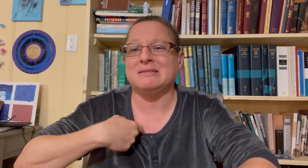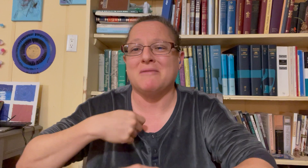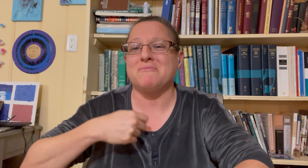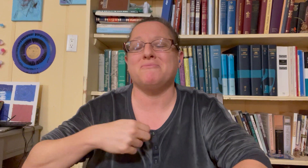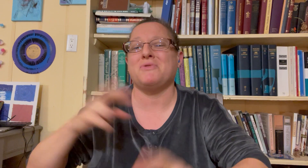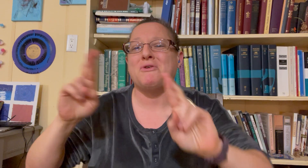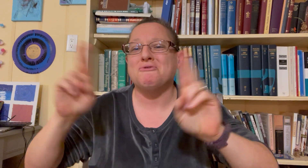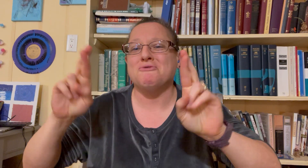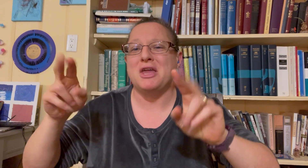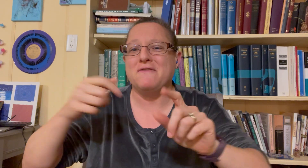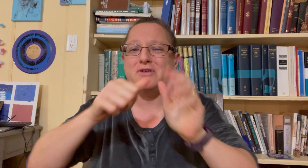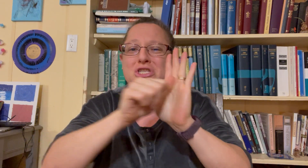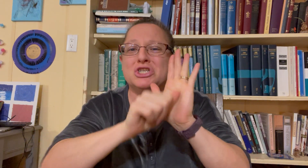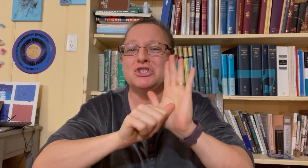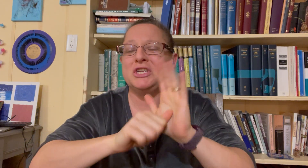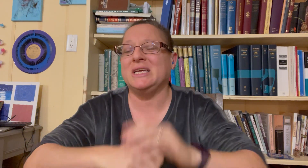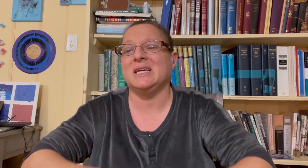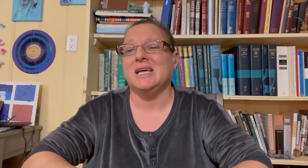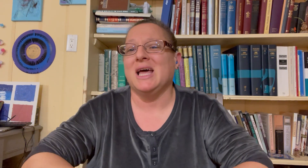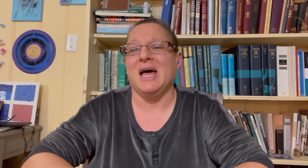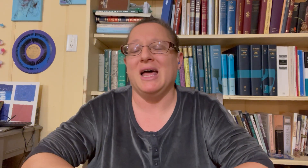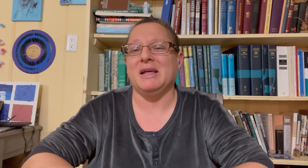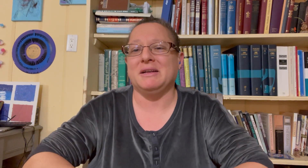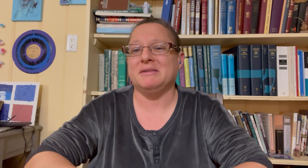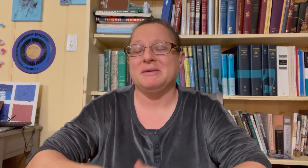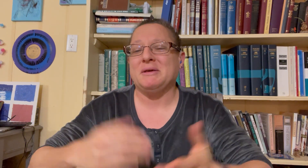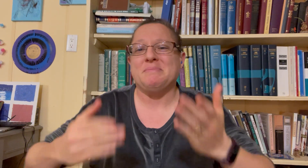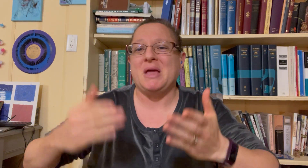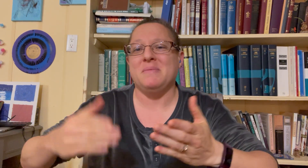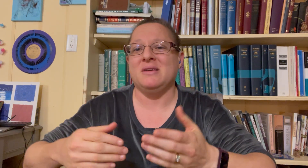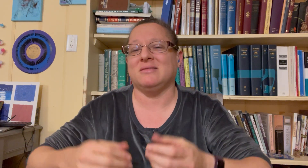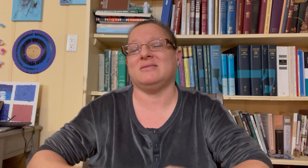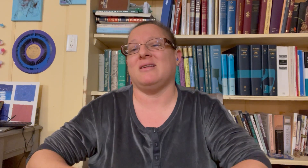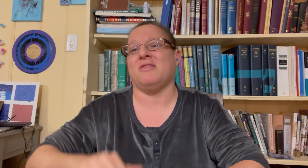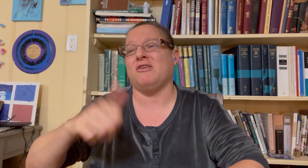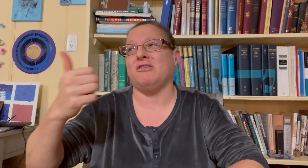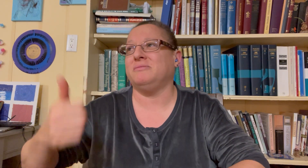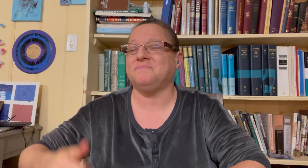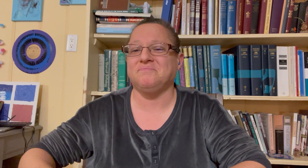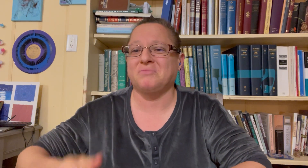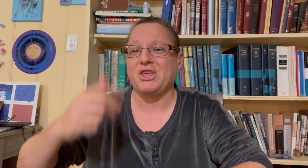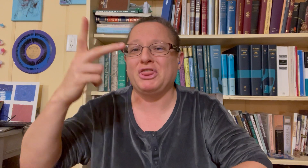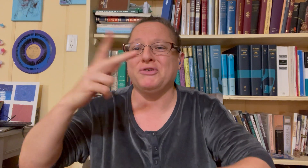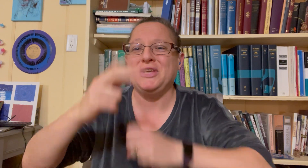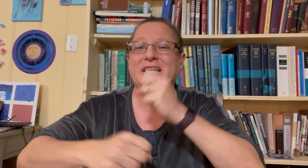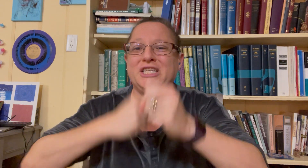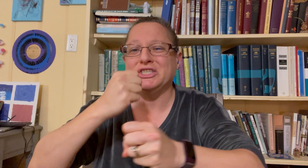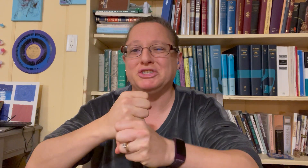I'm ready for surgery and maybe it's another three years